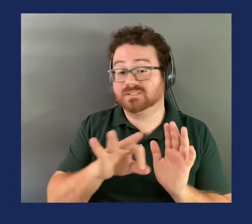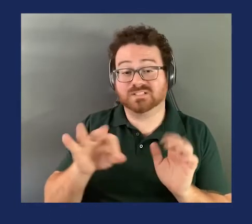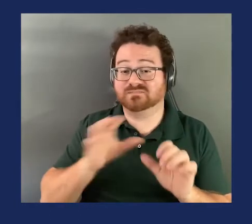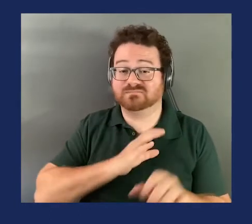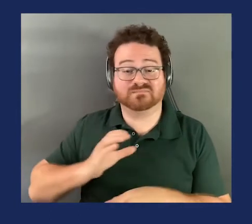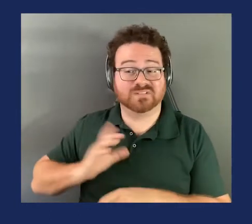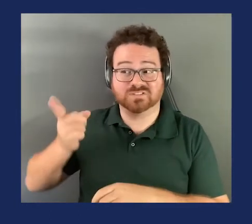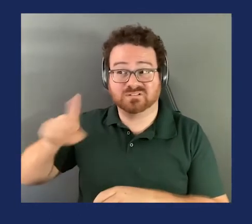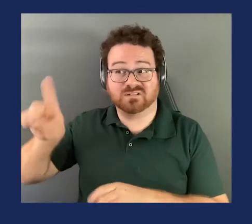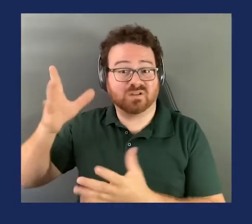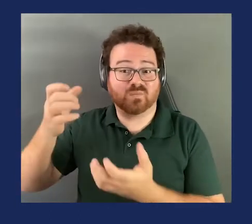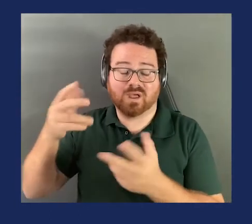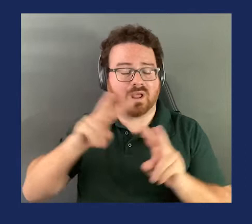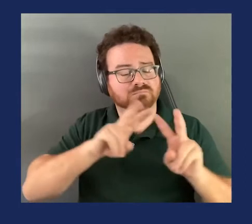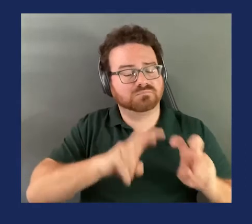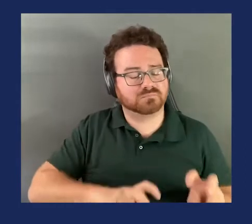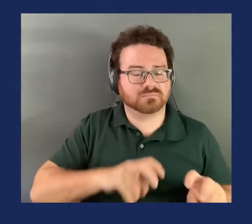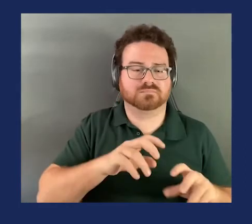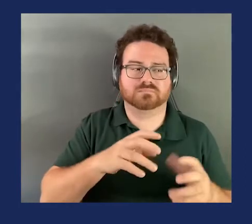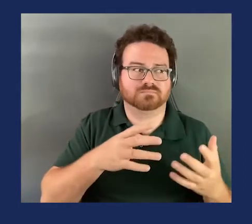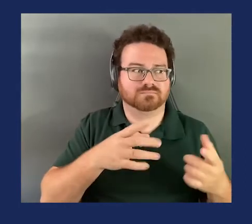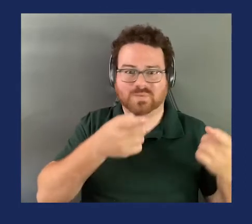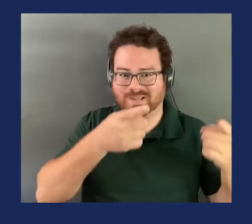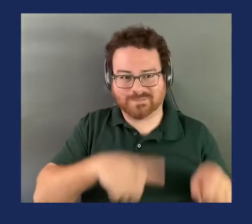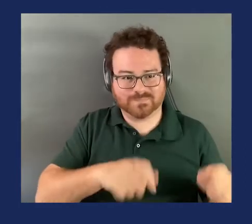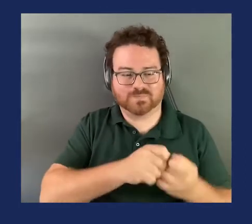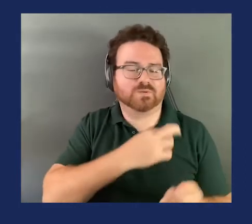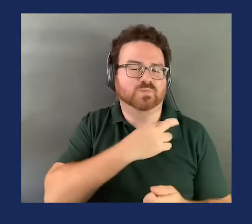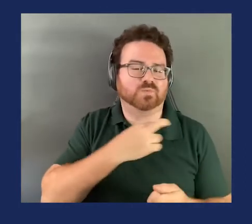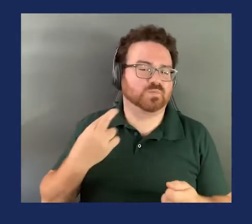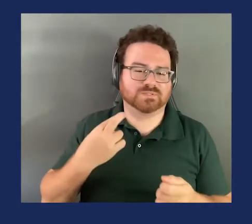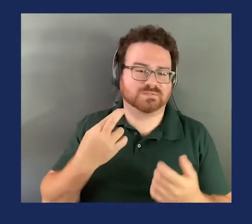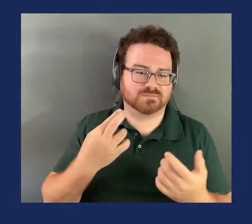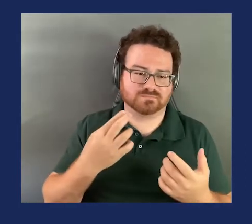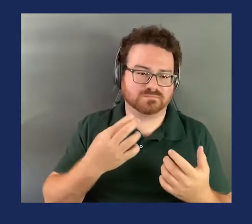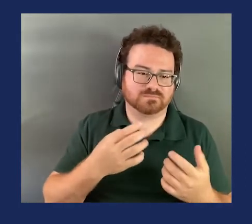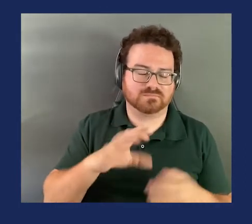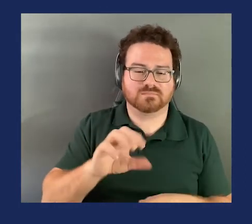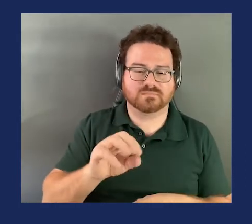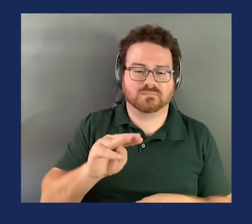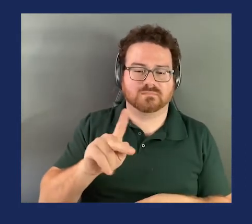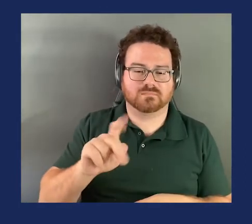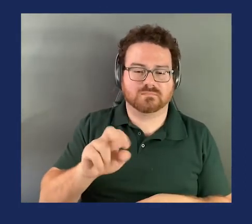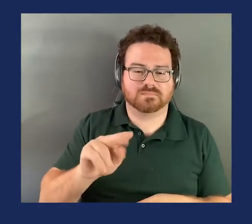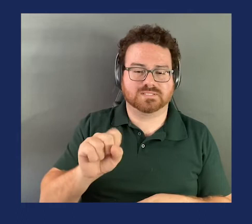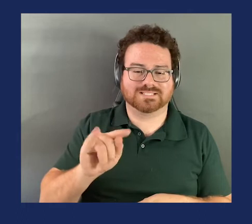of risk compensation where you see users engage in riskier behavior with